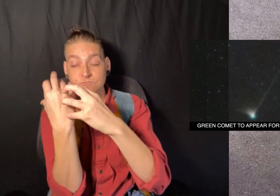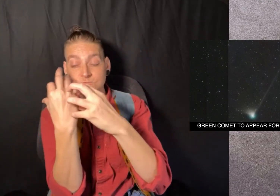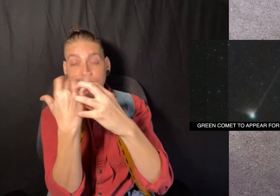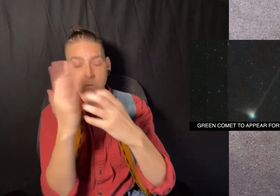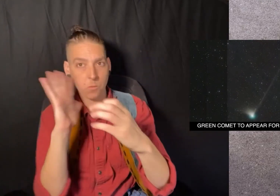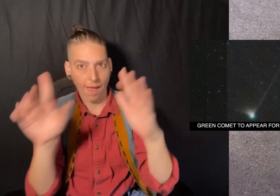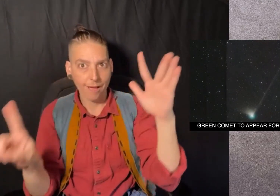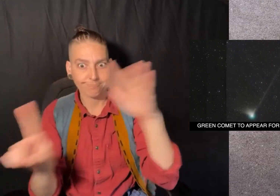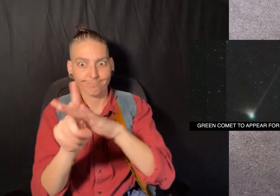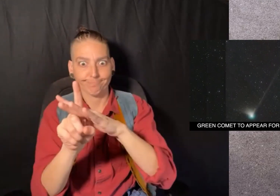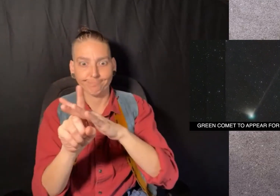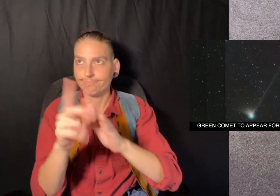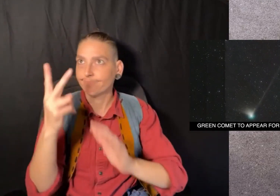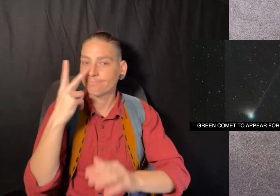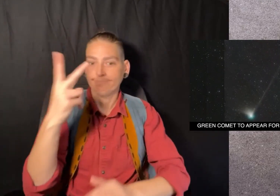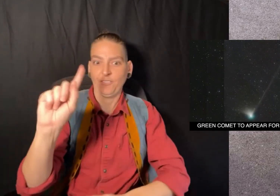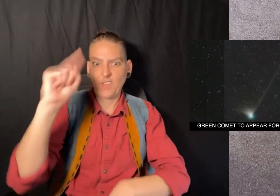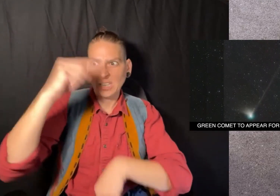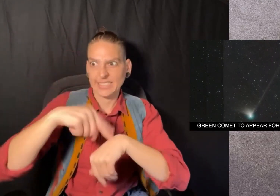in 50,000 years.